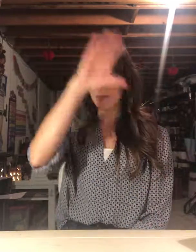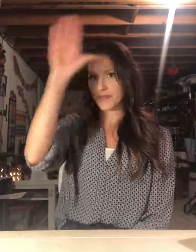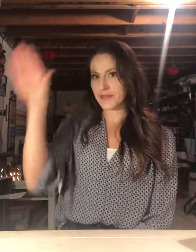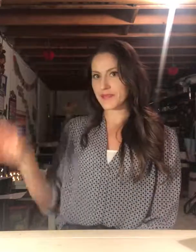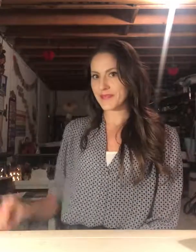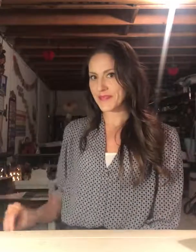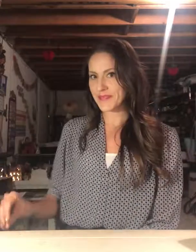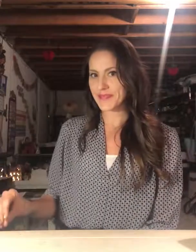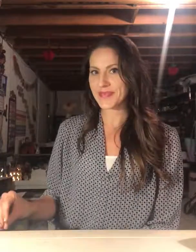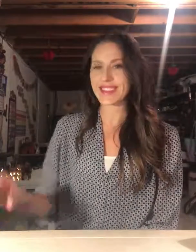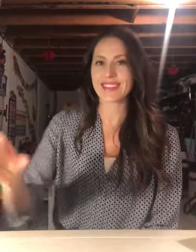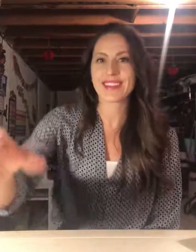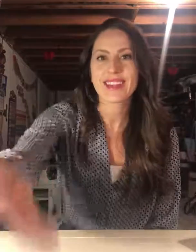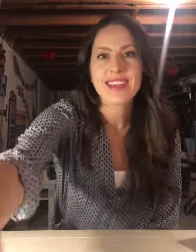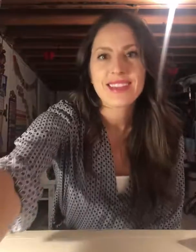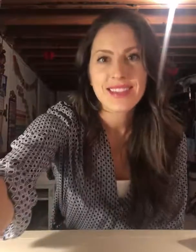Africa. Africa. Africa. Africa. c Africa.